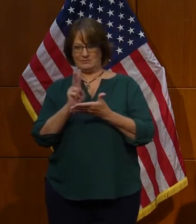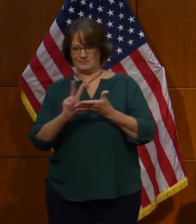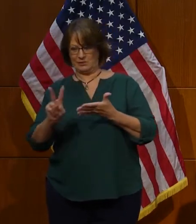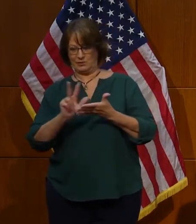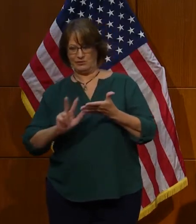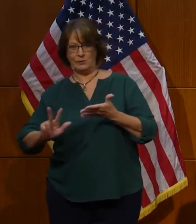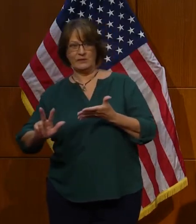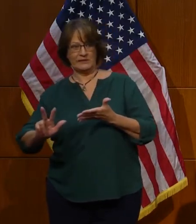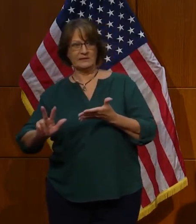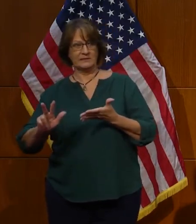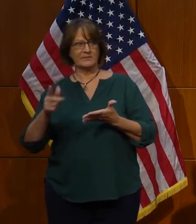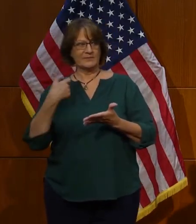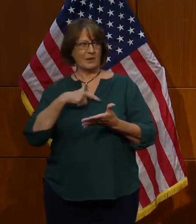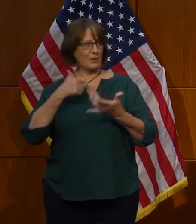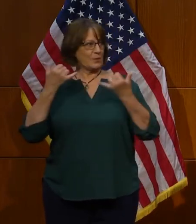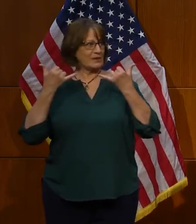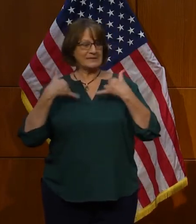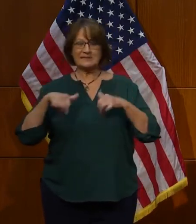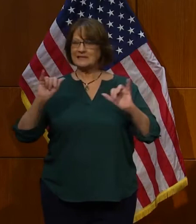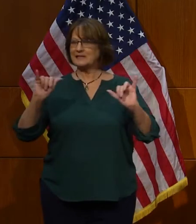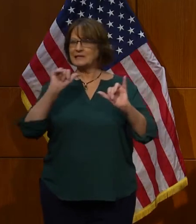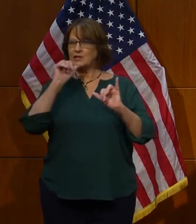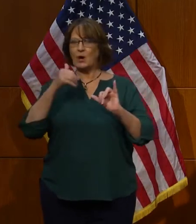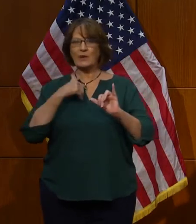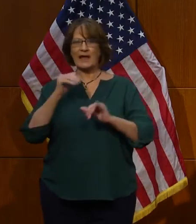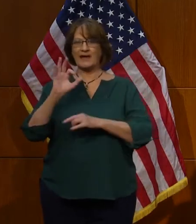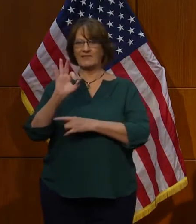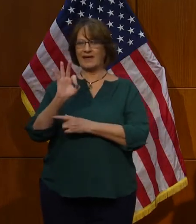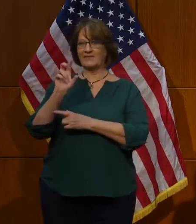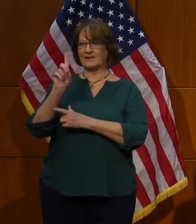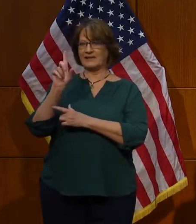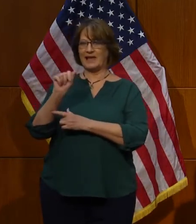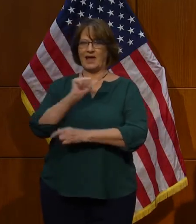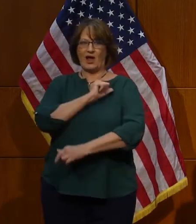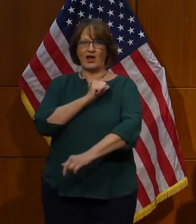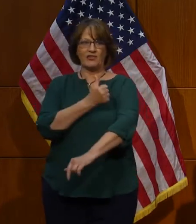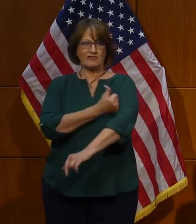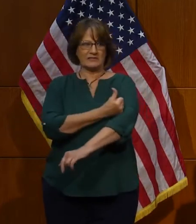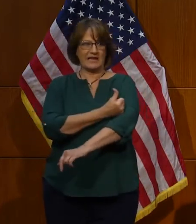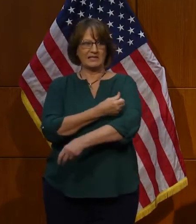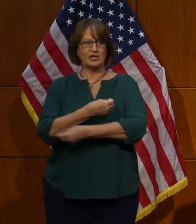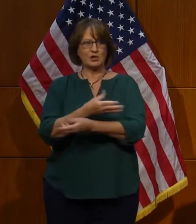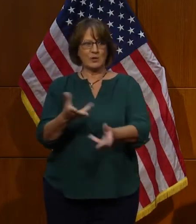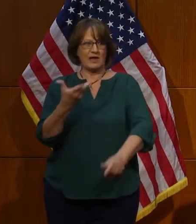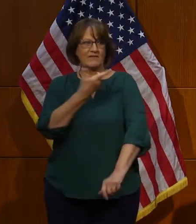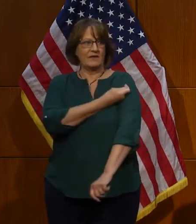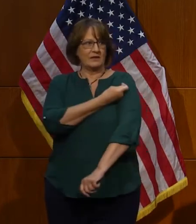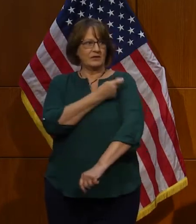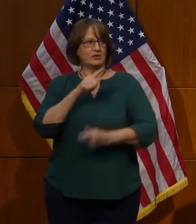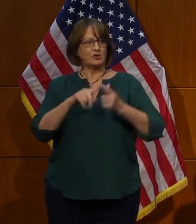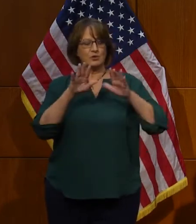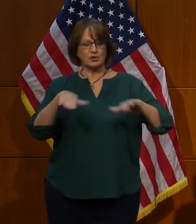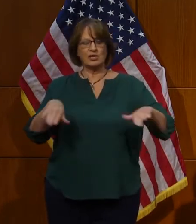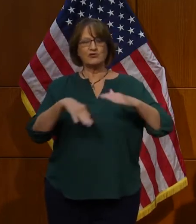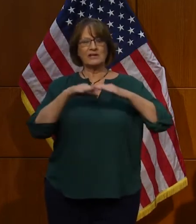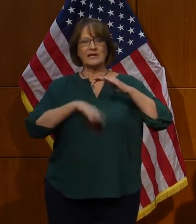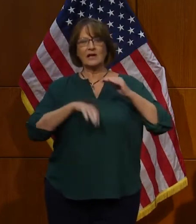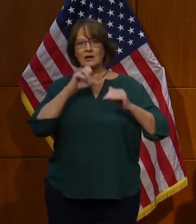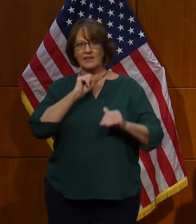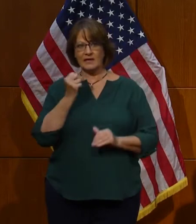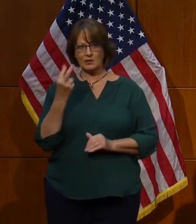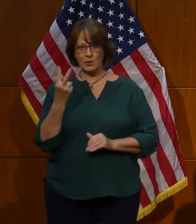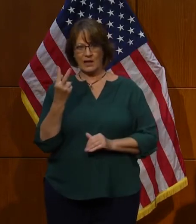weeks. We still don't have FDA authorization to vaccinate children younger than 12, although